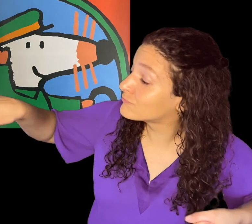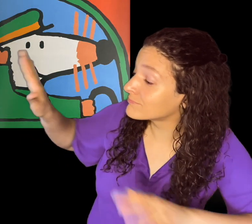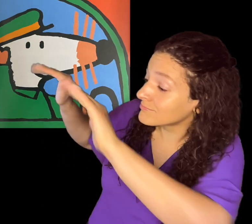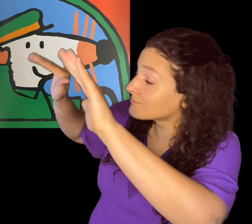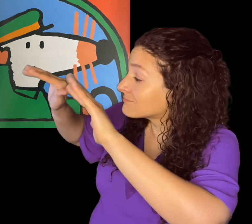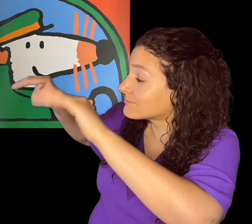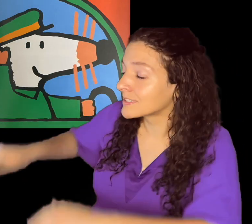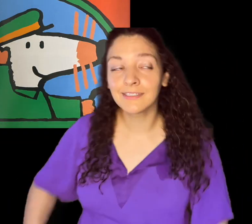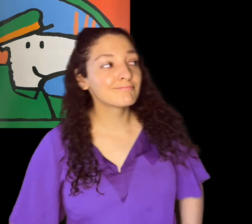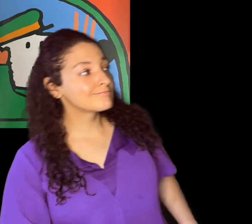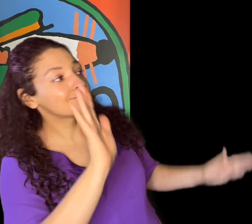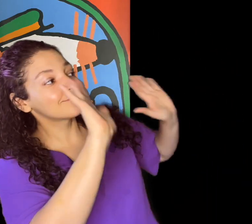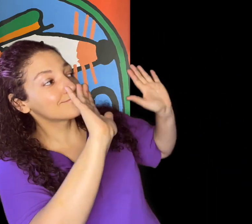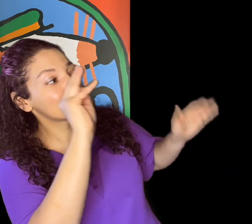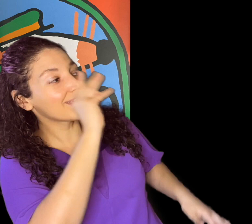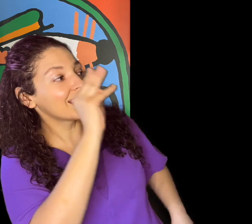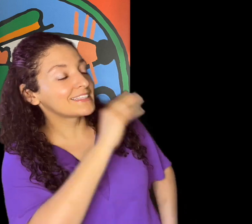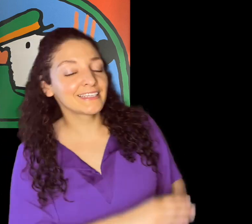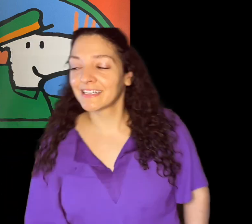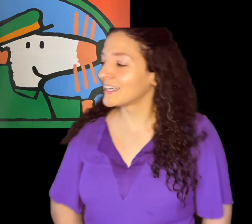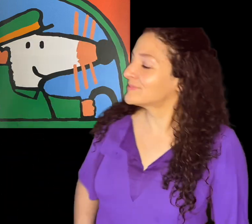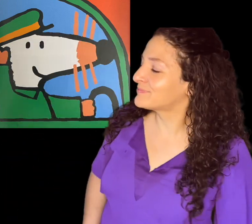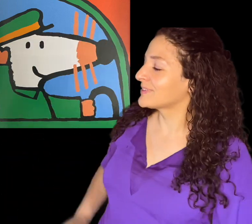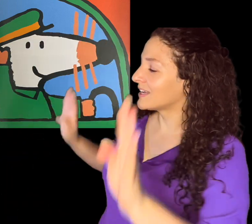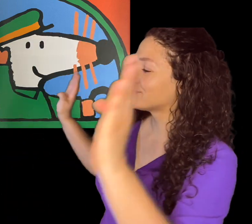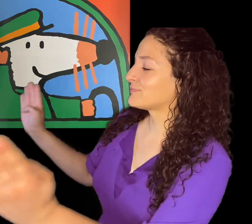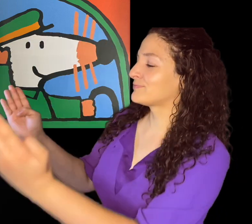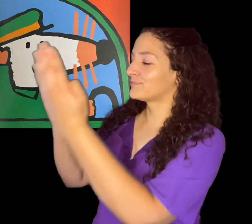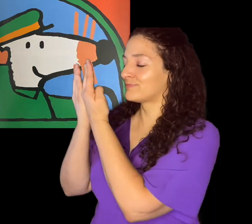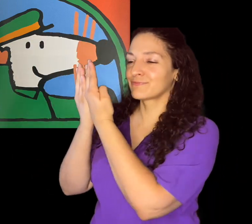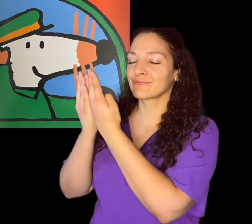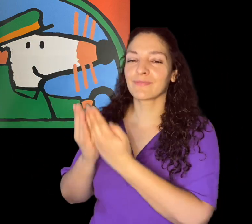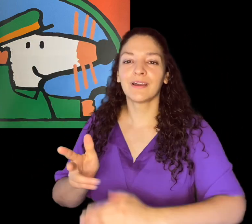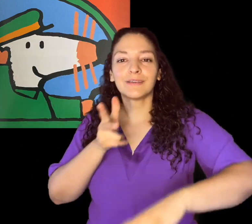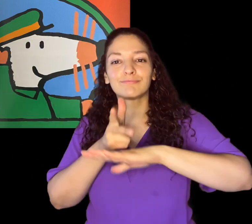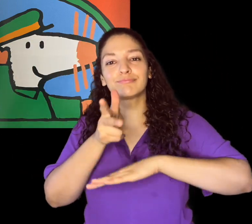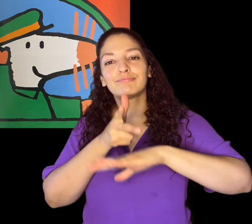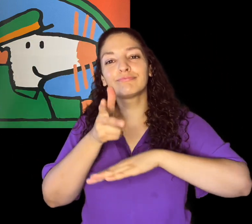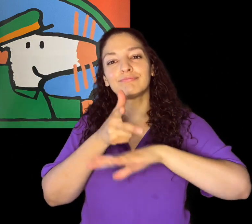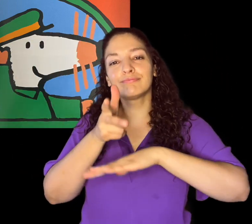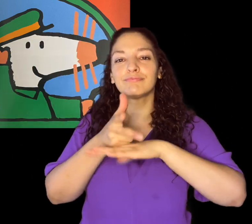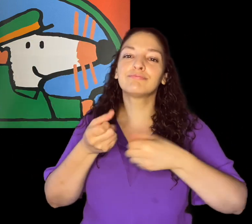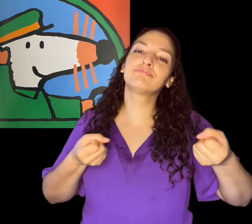Bye-bye everyone. Bye-bye Maisie. Brr, brr.